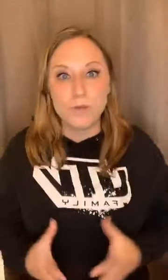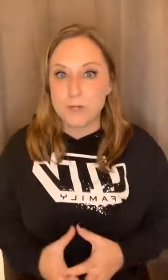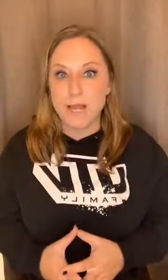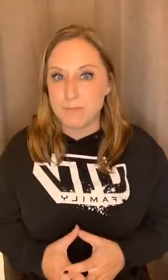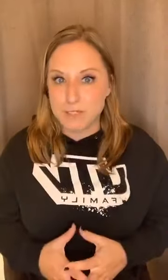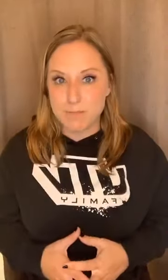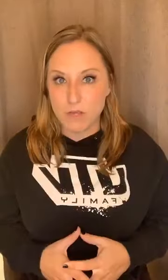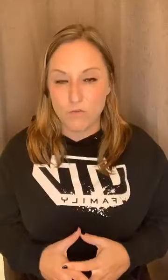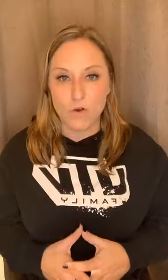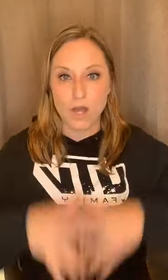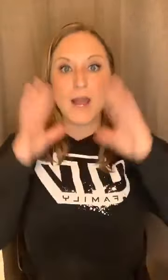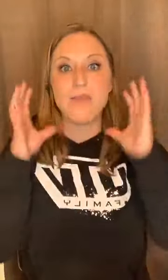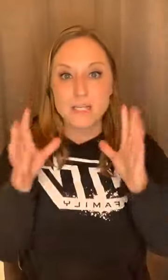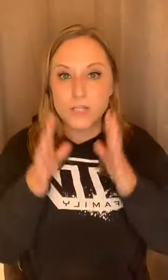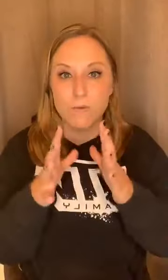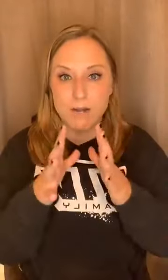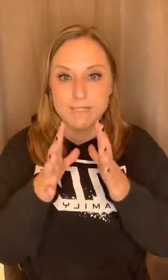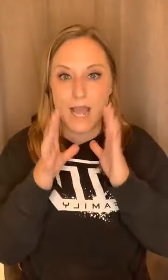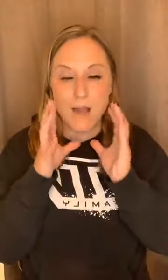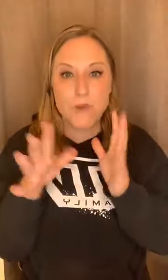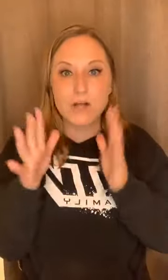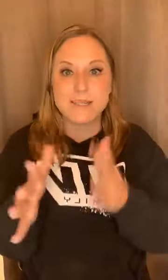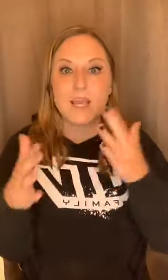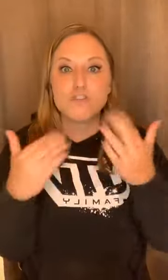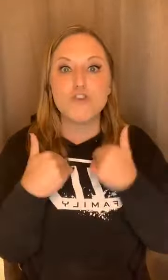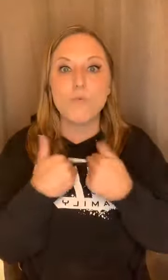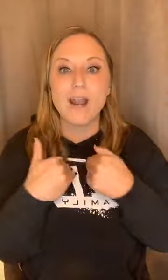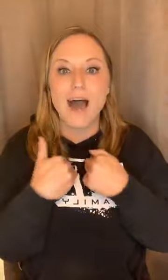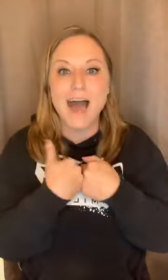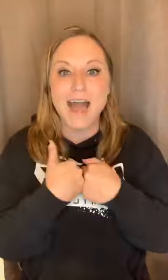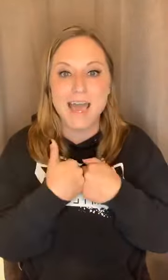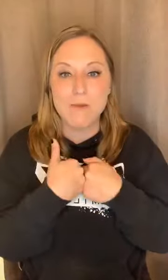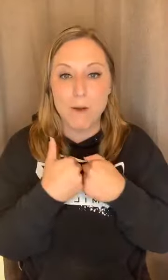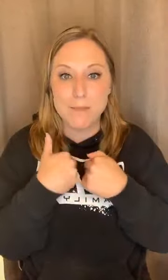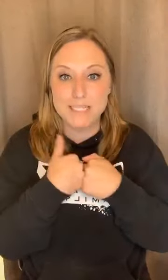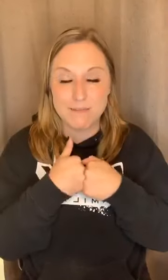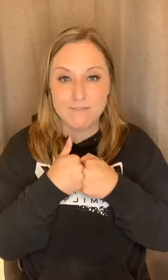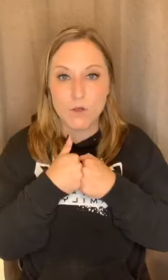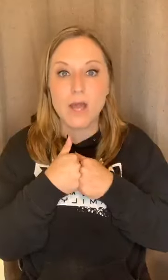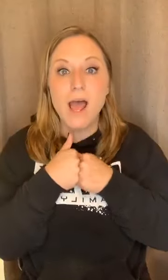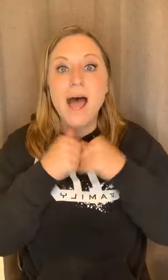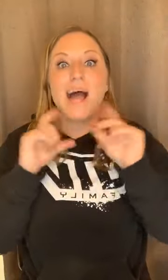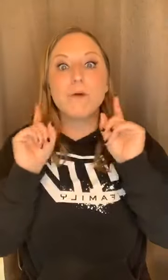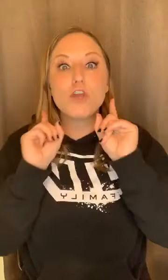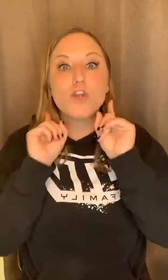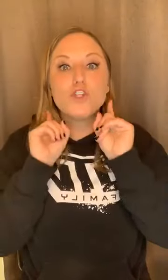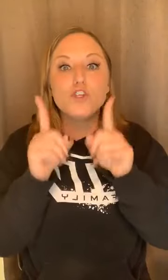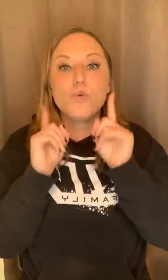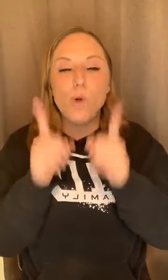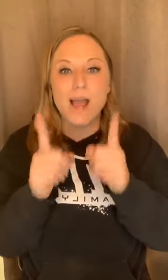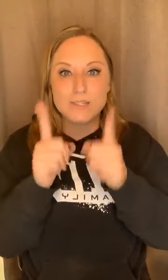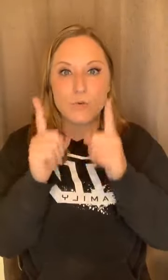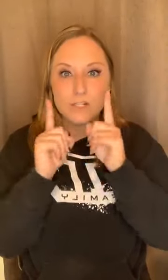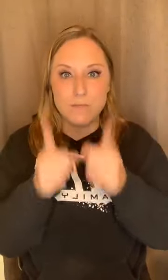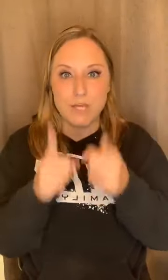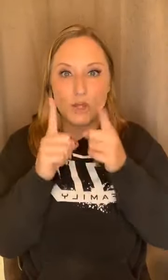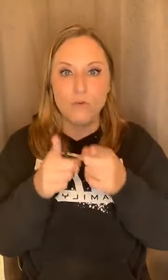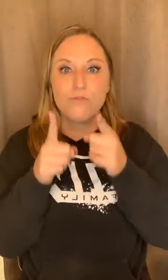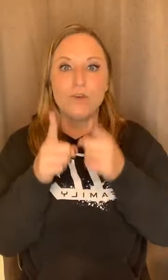your makeup doesn't make you feel good. That's not what I'm saying. I'm not saying do what I, what makes me feel good. I want you to do what is going to make you feel